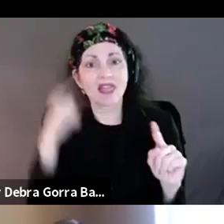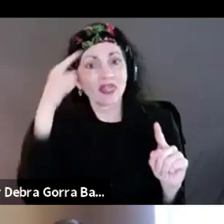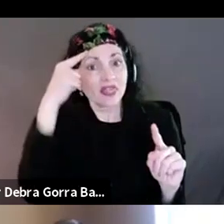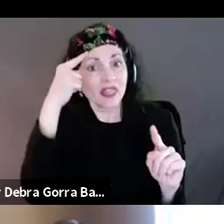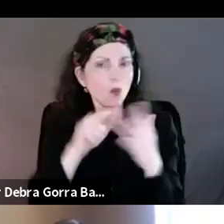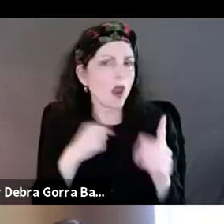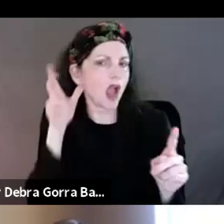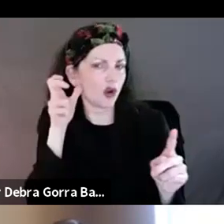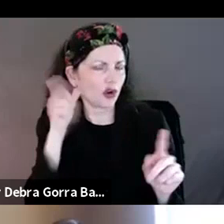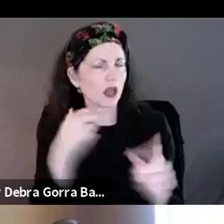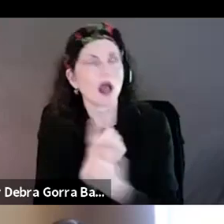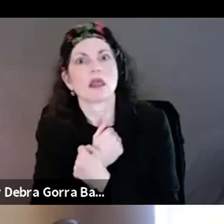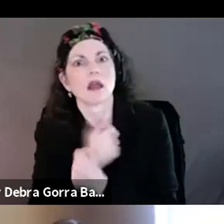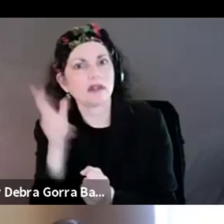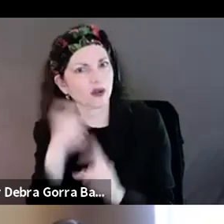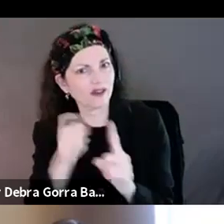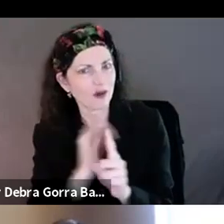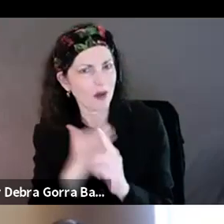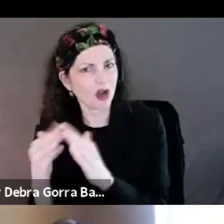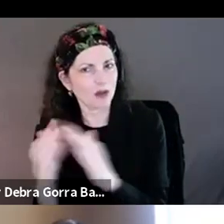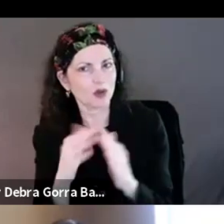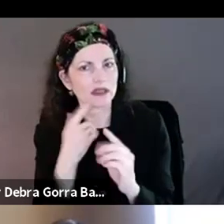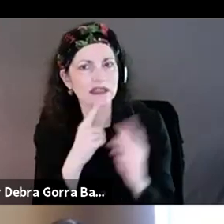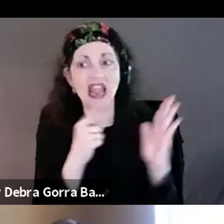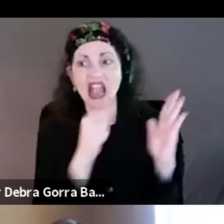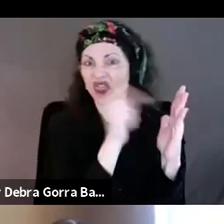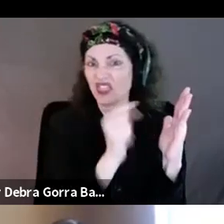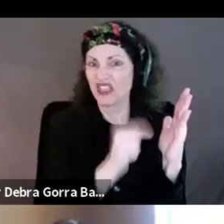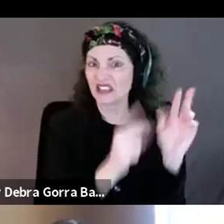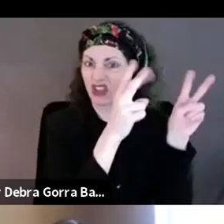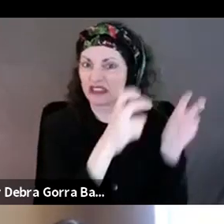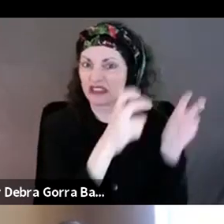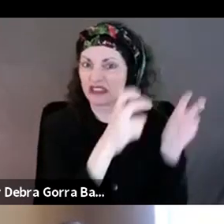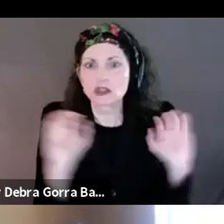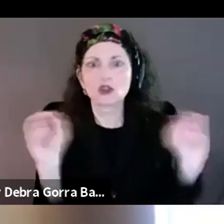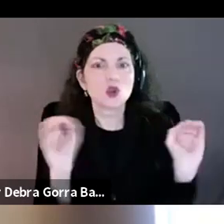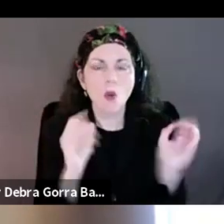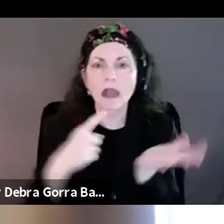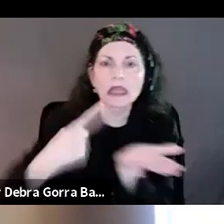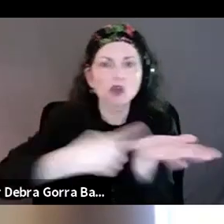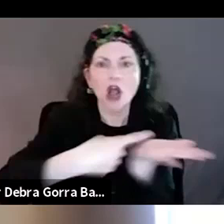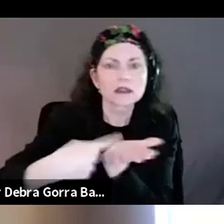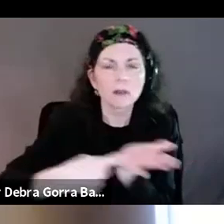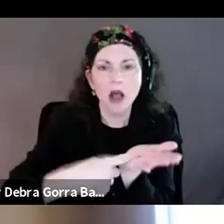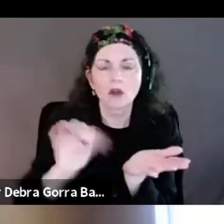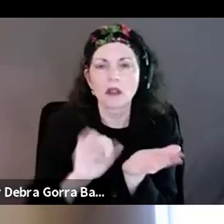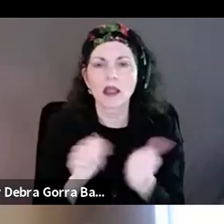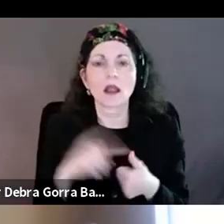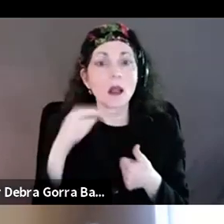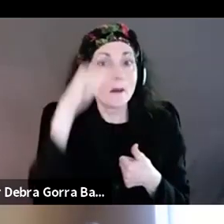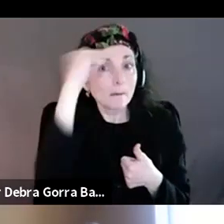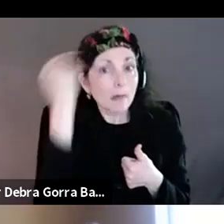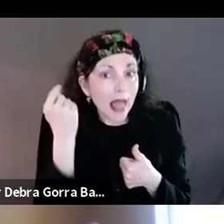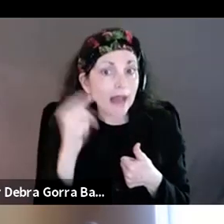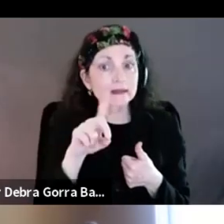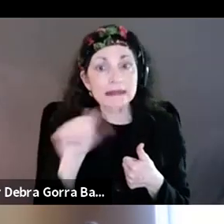community that says, these are the topics that nobody ever talks about. So everything from, you know, Black disabled activism